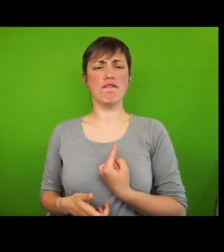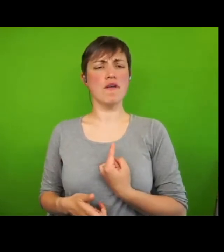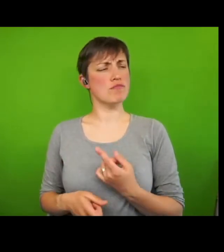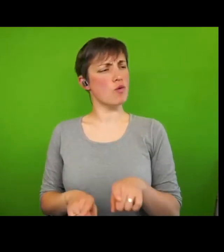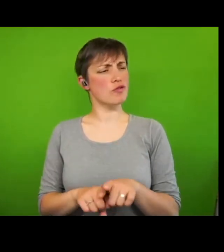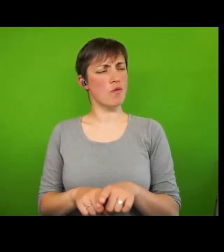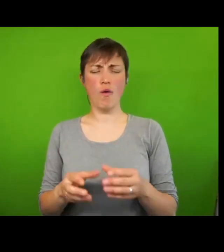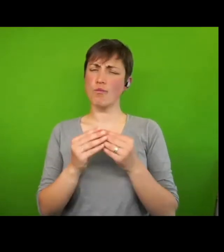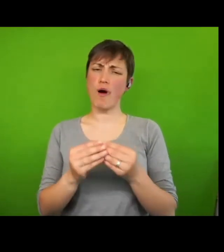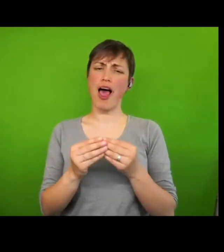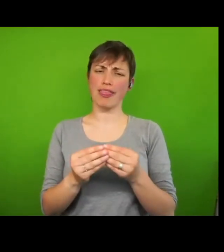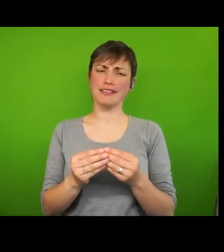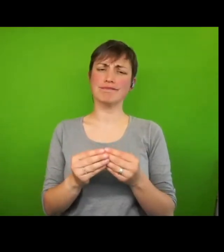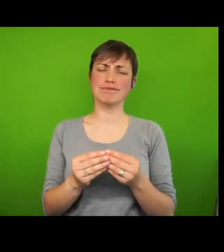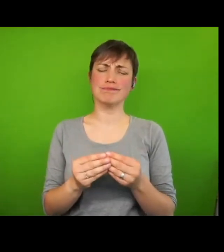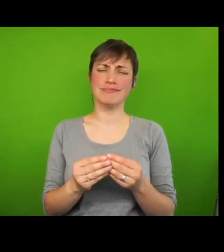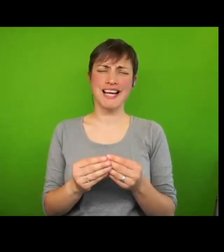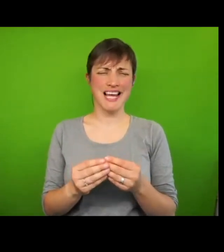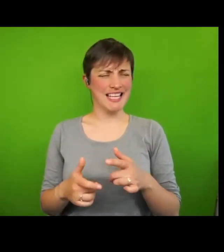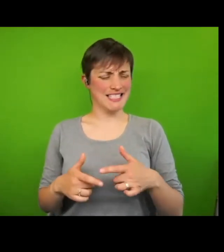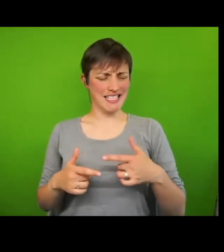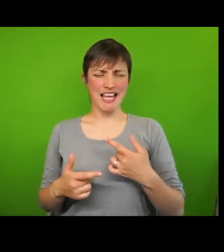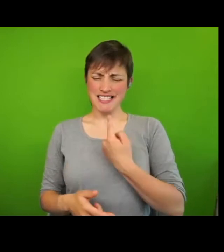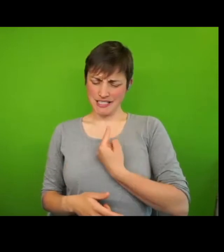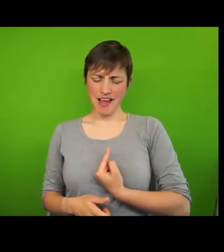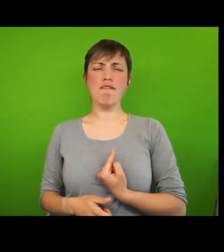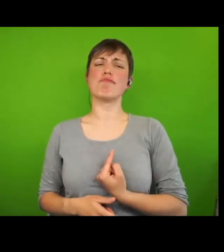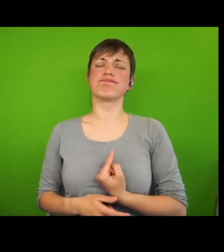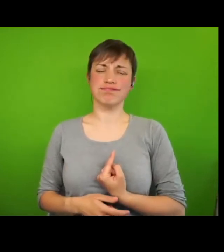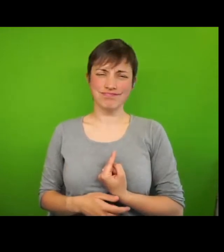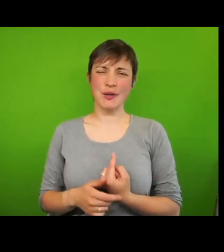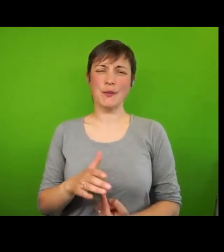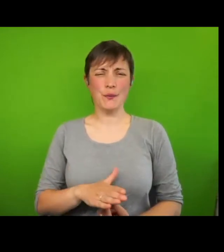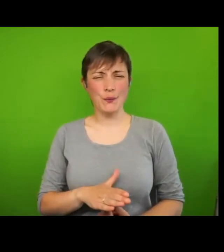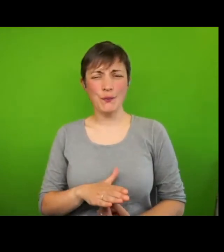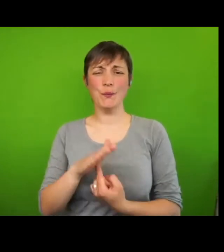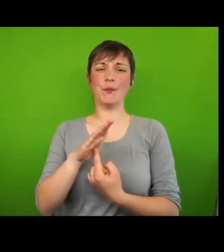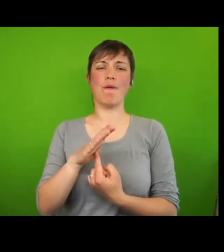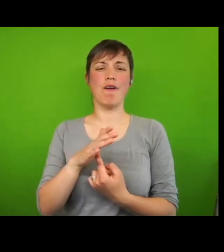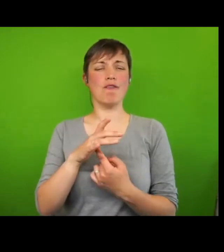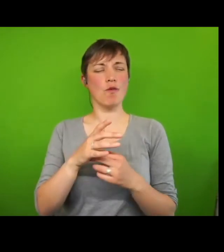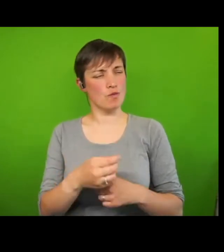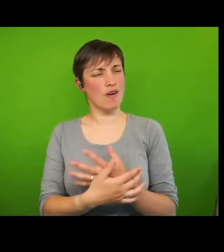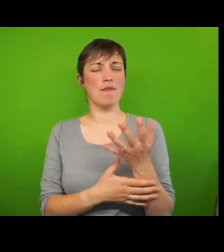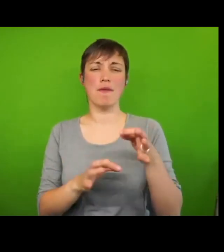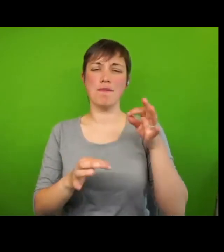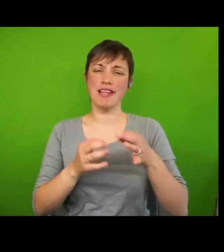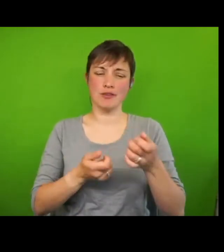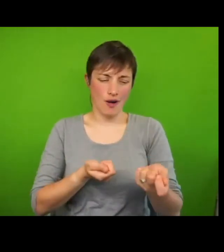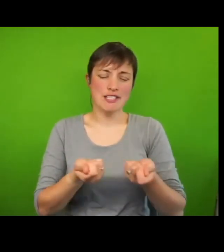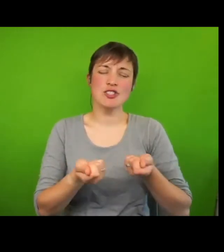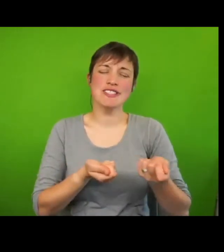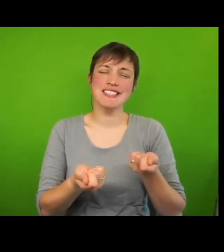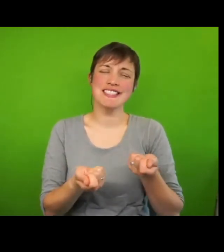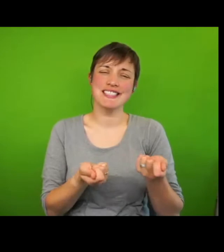A sense of self is crucial to the development of political agency. Indeed, a